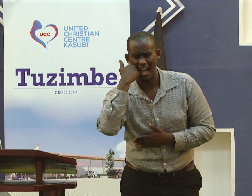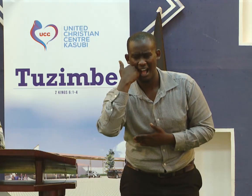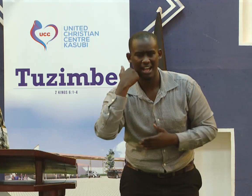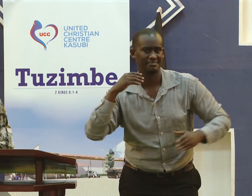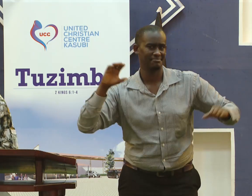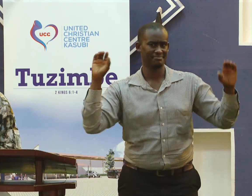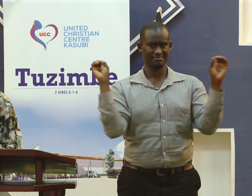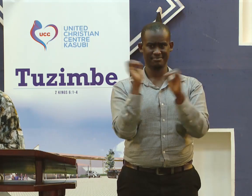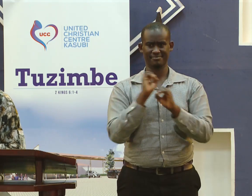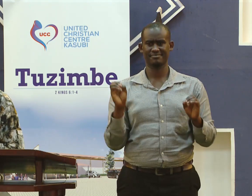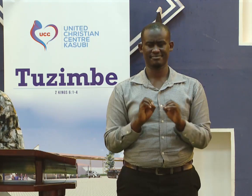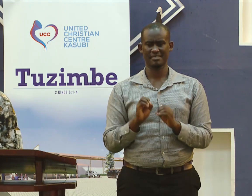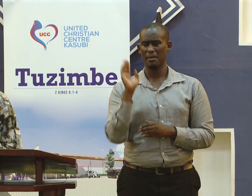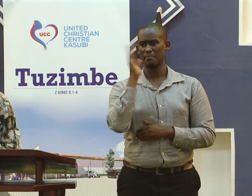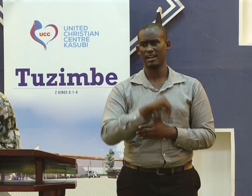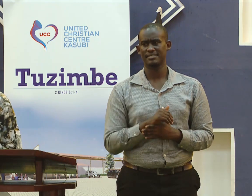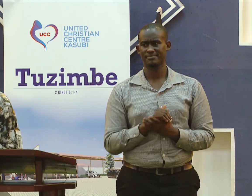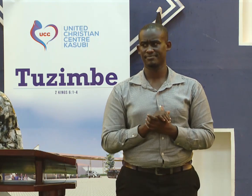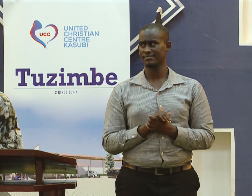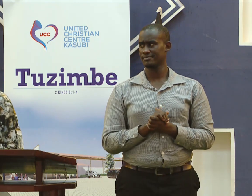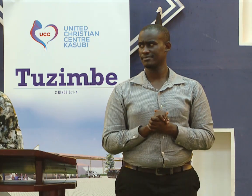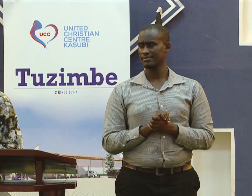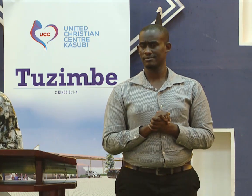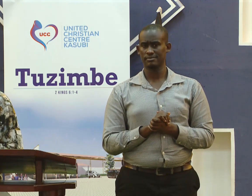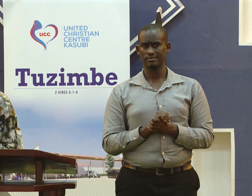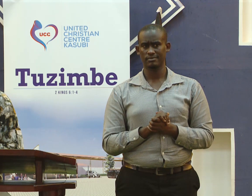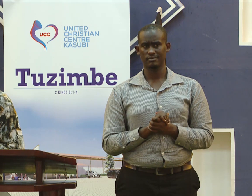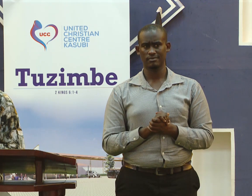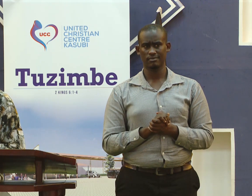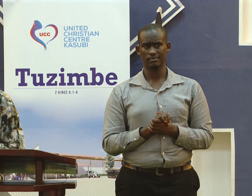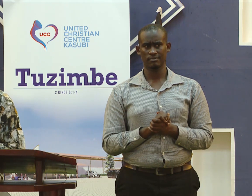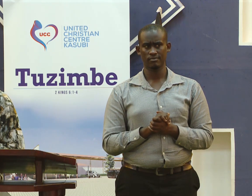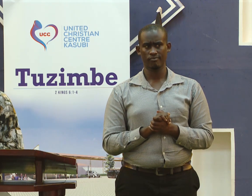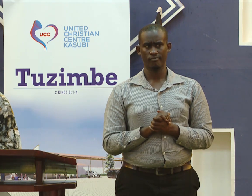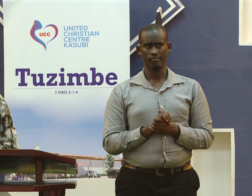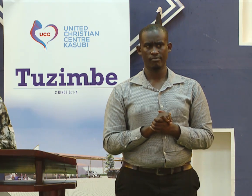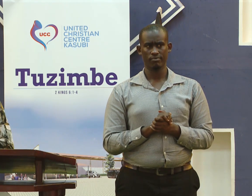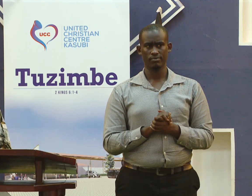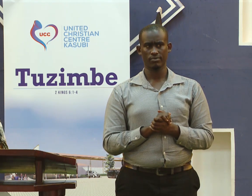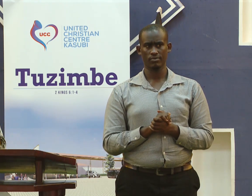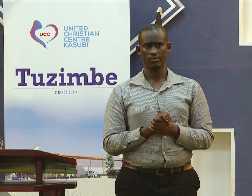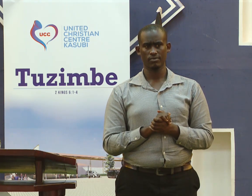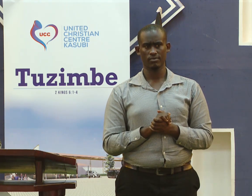So, now he do you not know that your bodies of Christ himself? And unite them with a prostitute. Never.